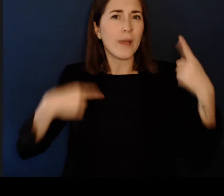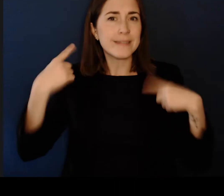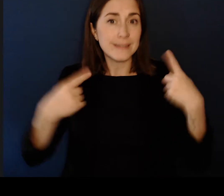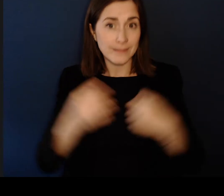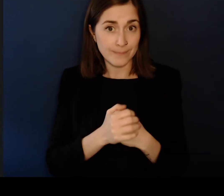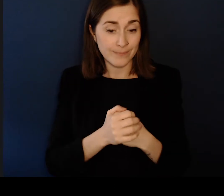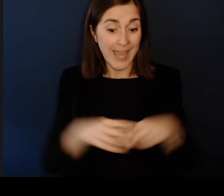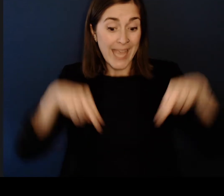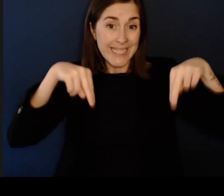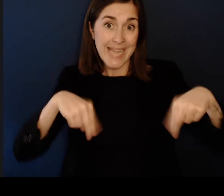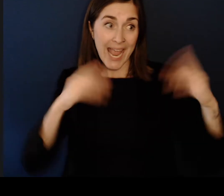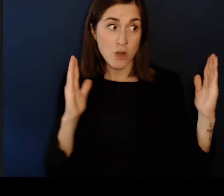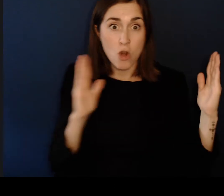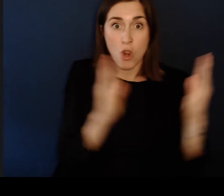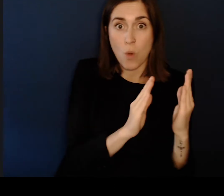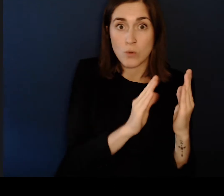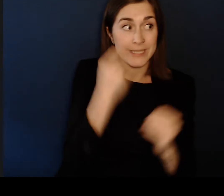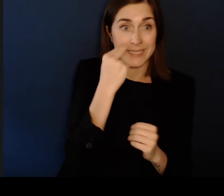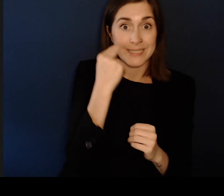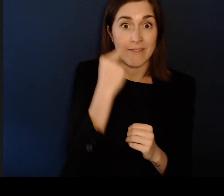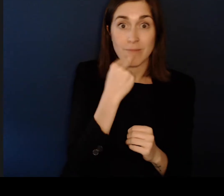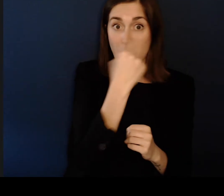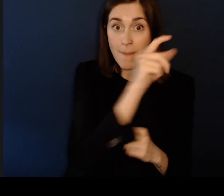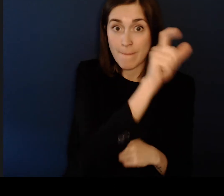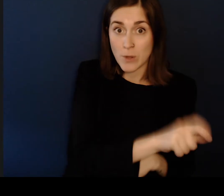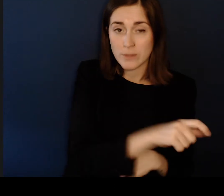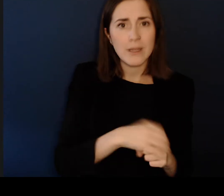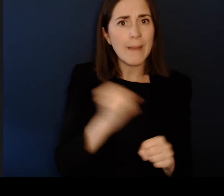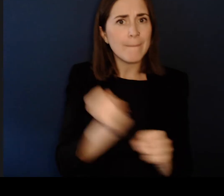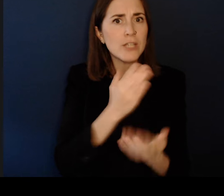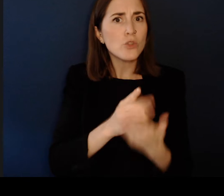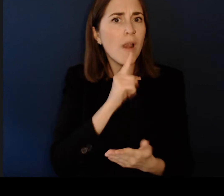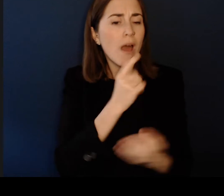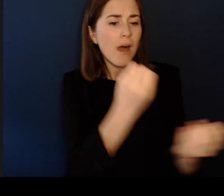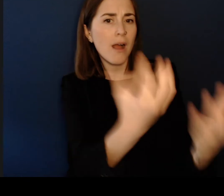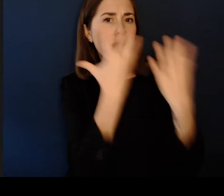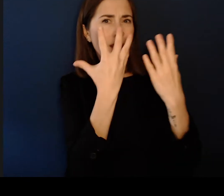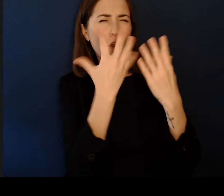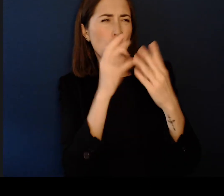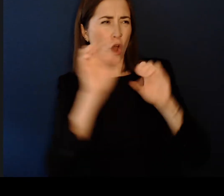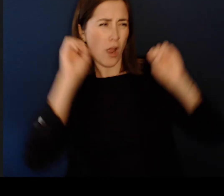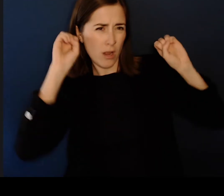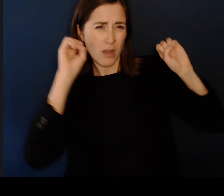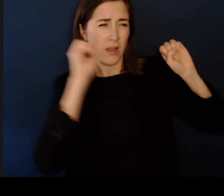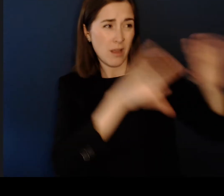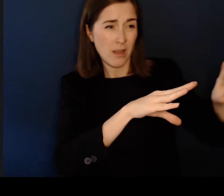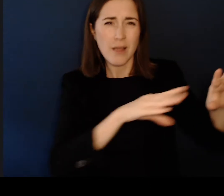Stand close to the person Stand with the light source on your face and not theirs